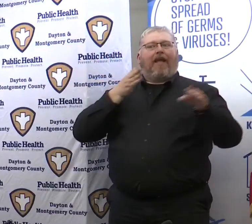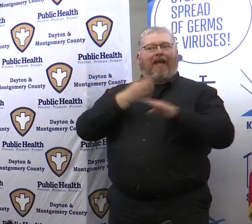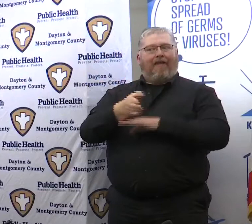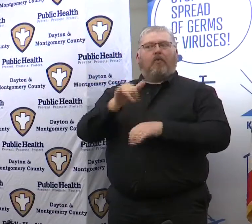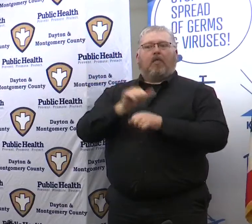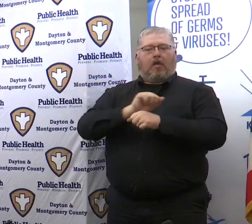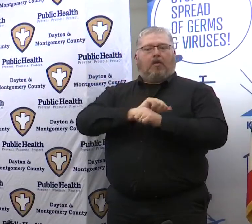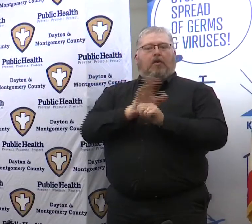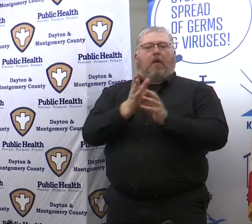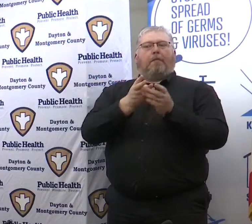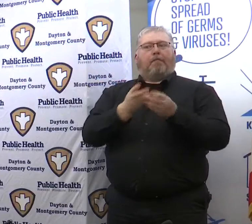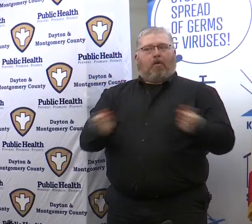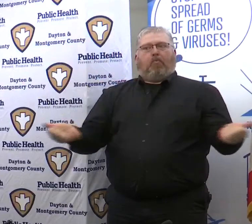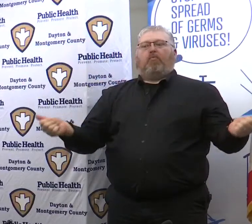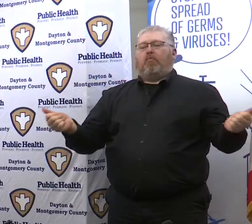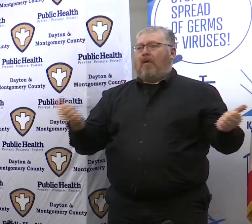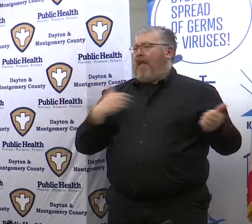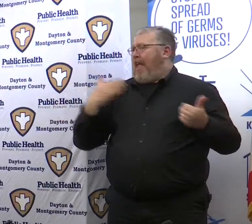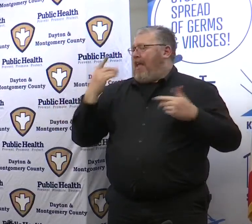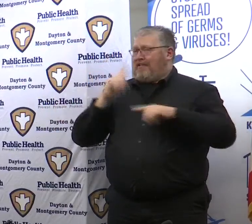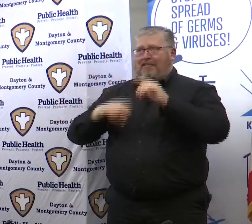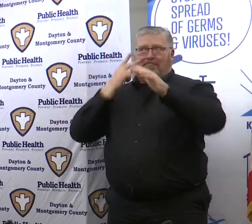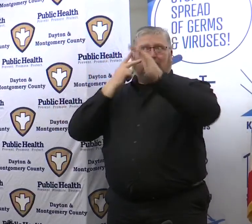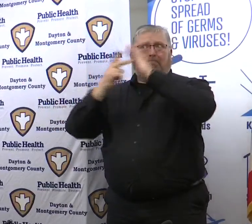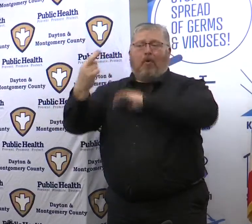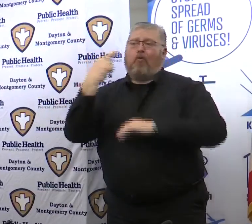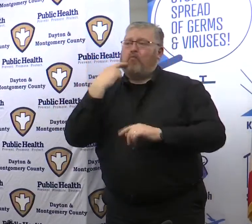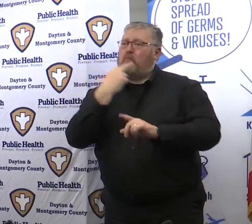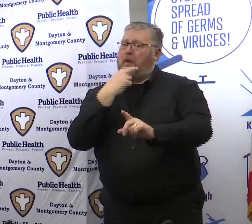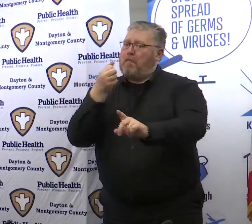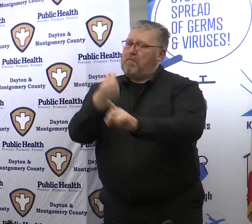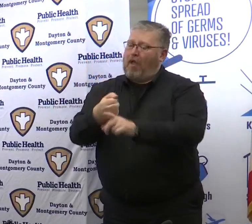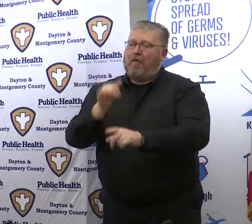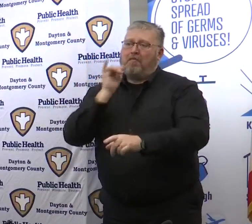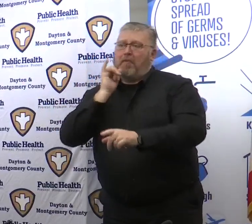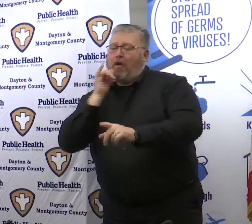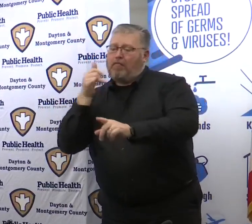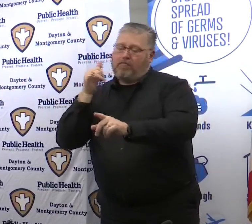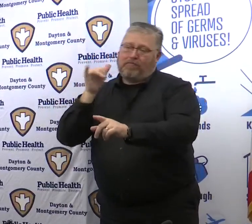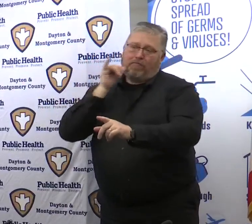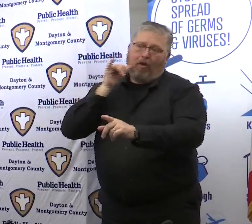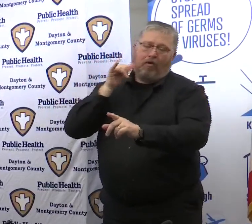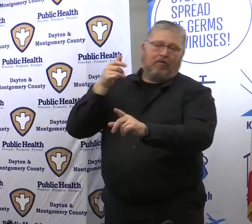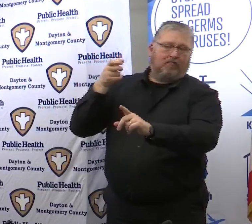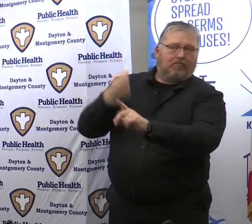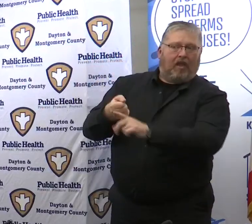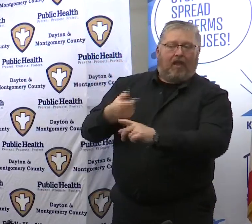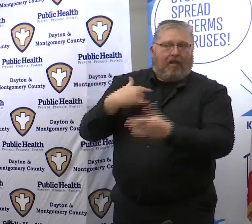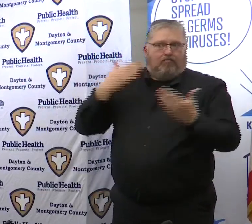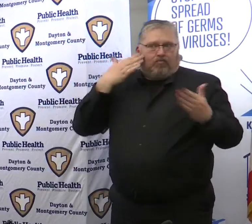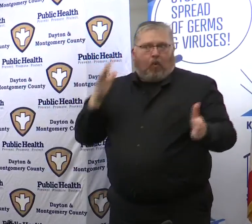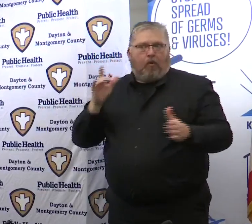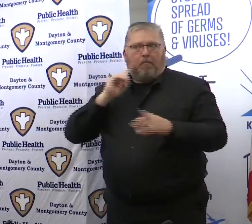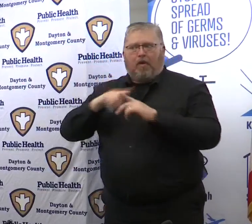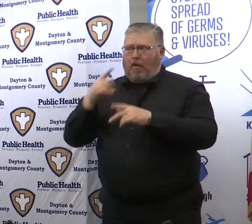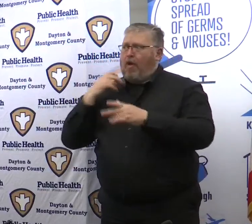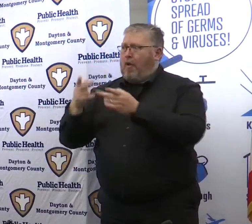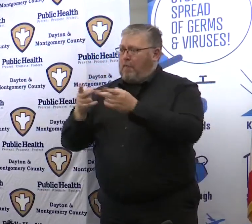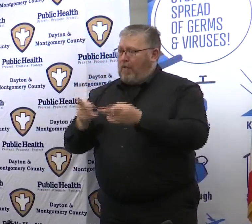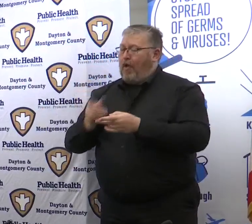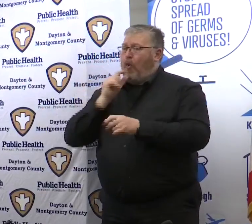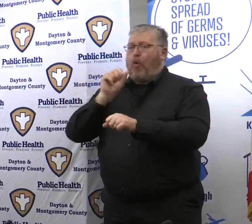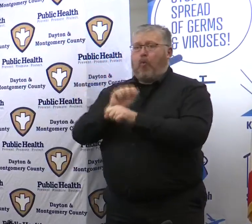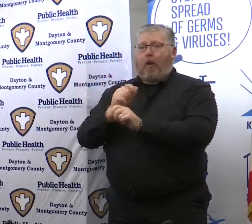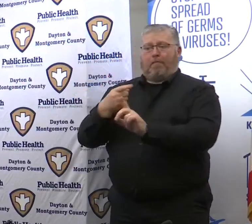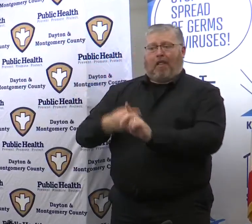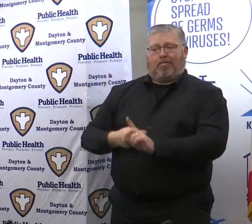pandemic you know I don't know what will happen on restaurants and bars but I am very concerned because these are places that do work